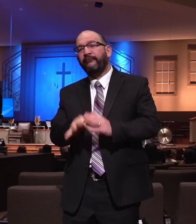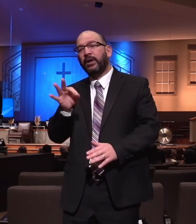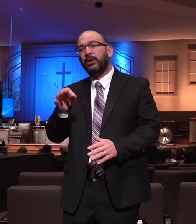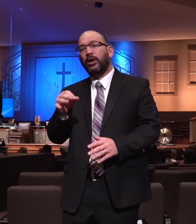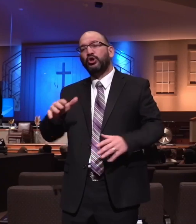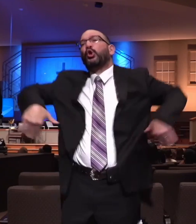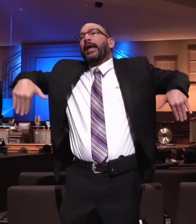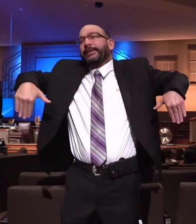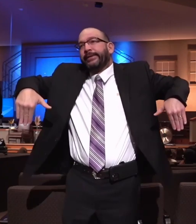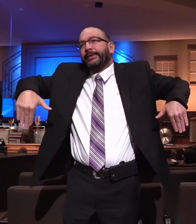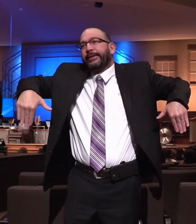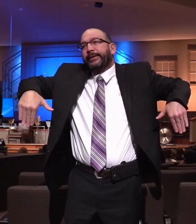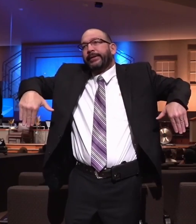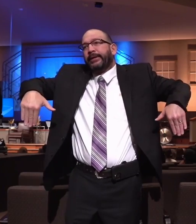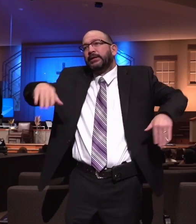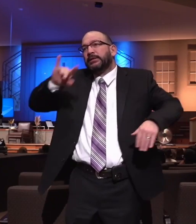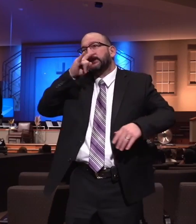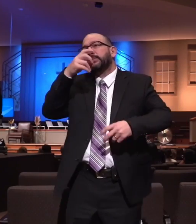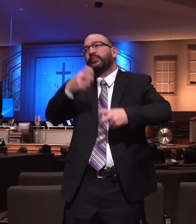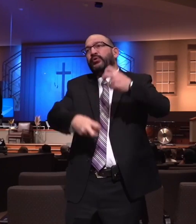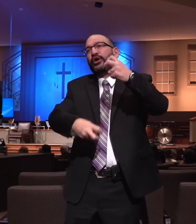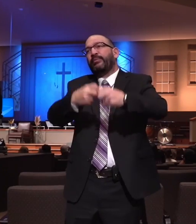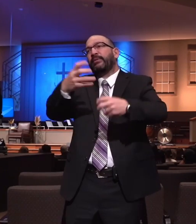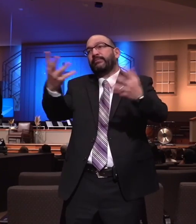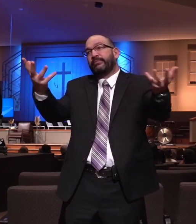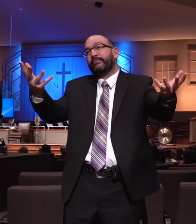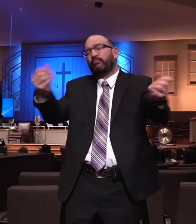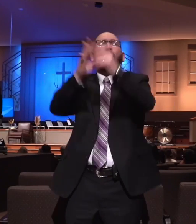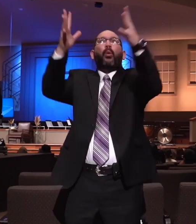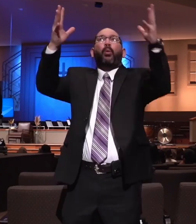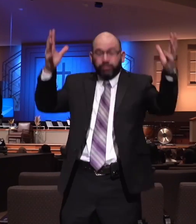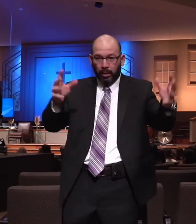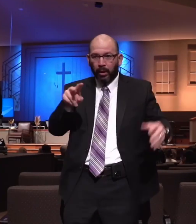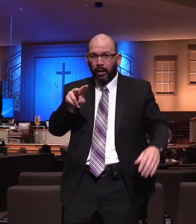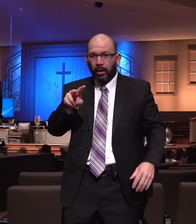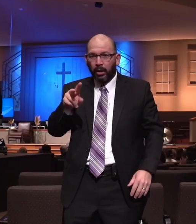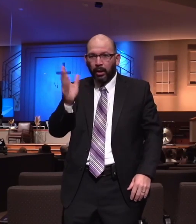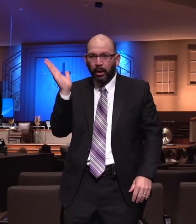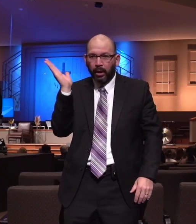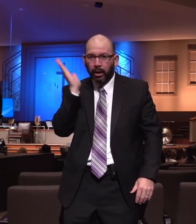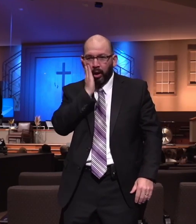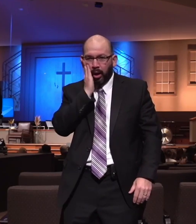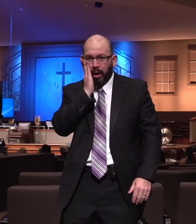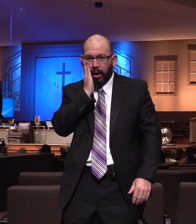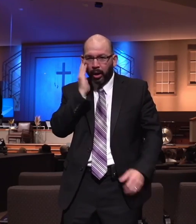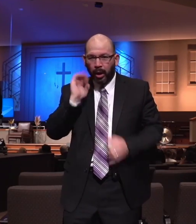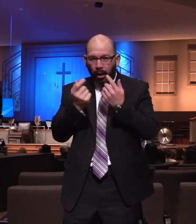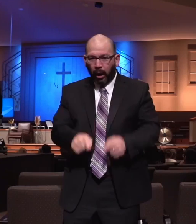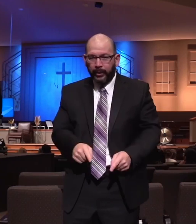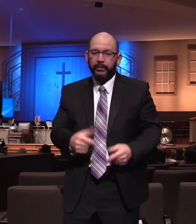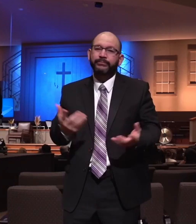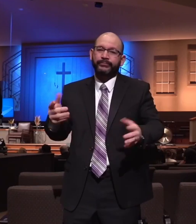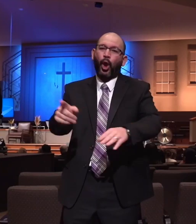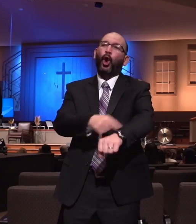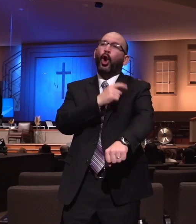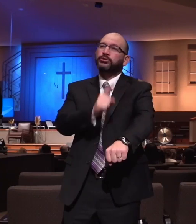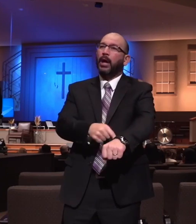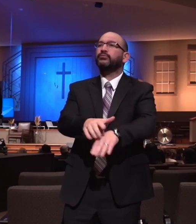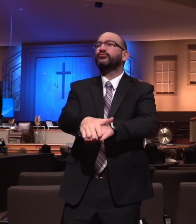If you're not observing, if you're not assessing constantly the direction of your child spiritually, academically, it's